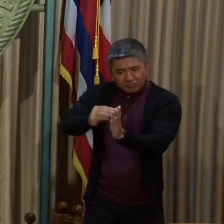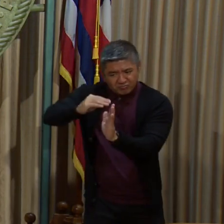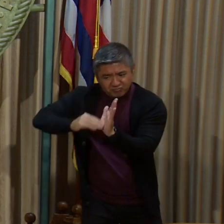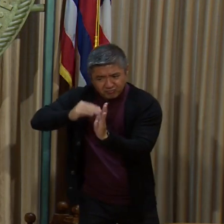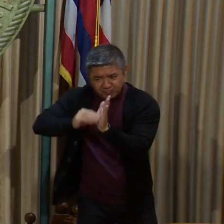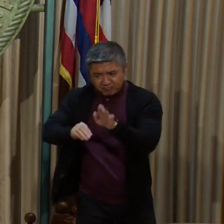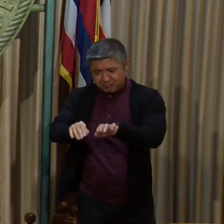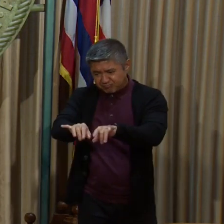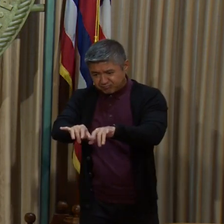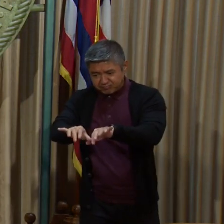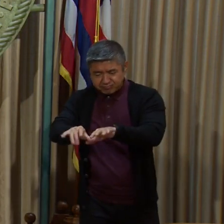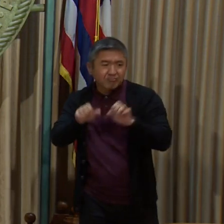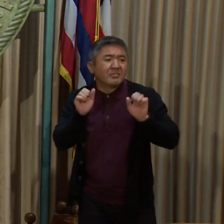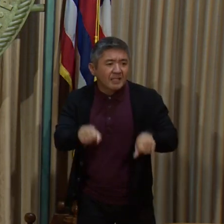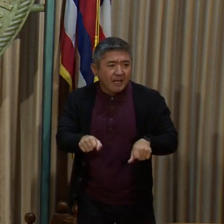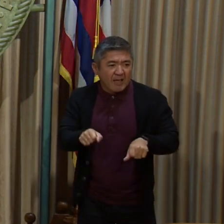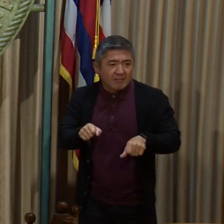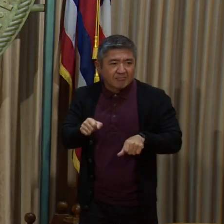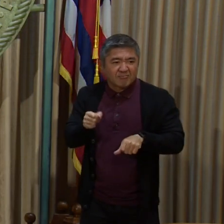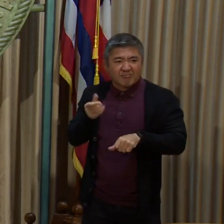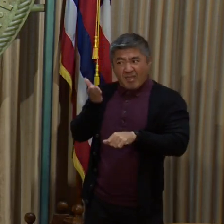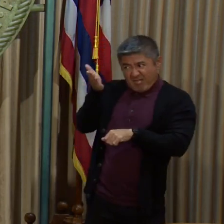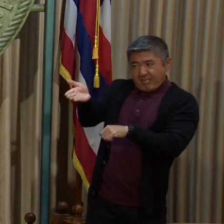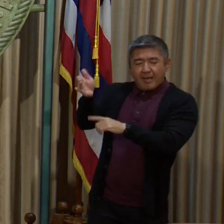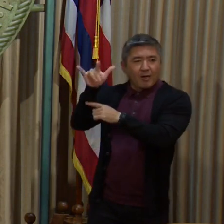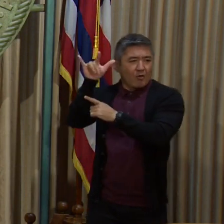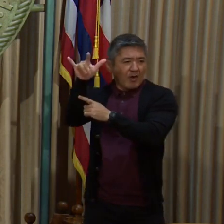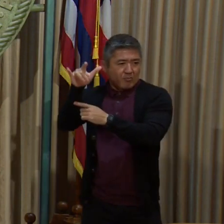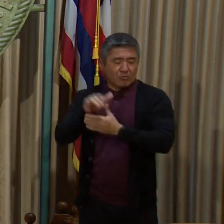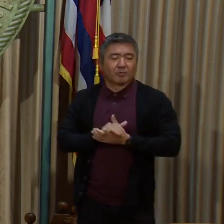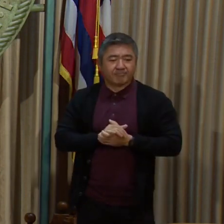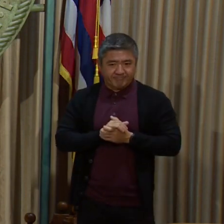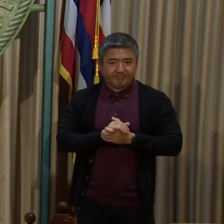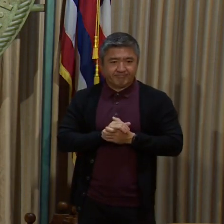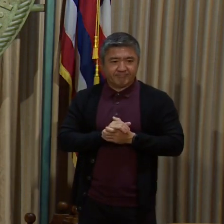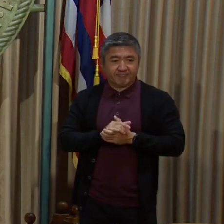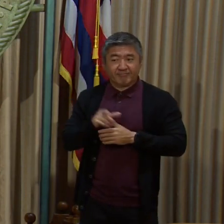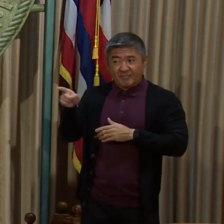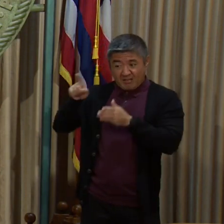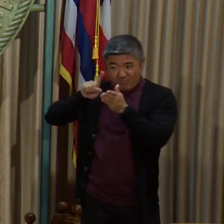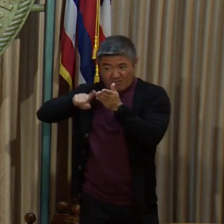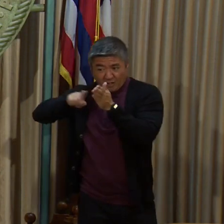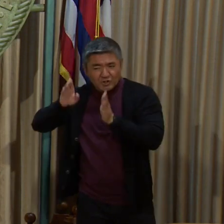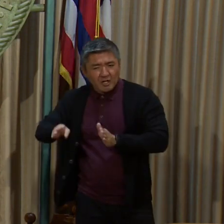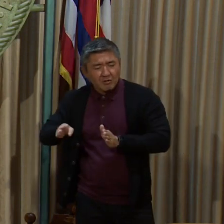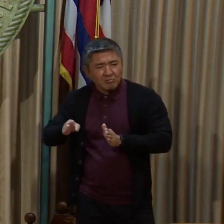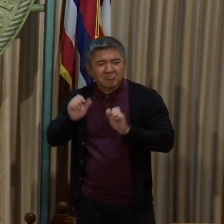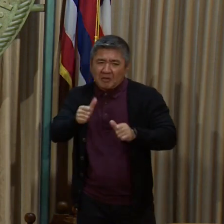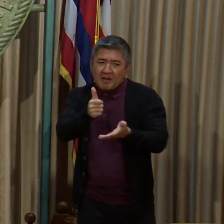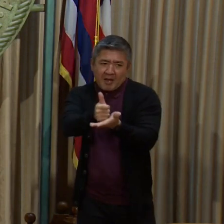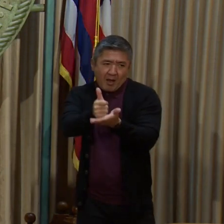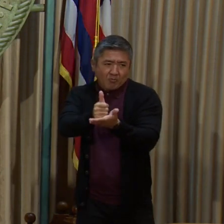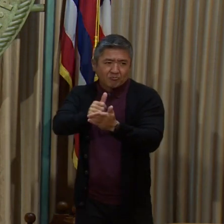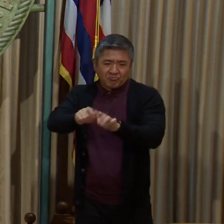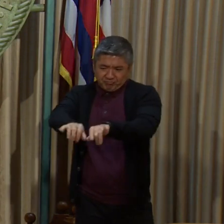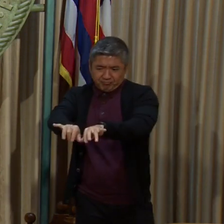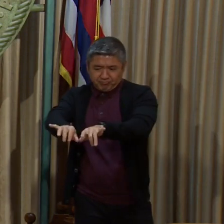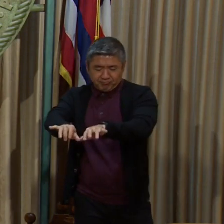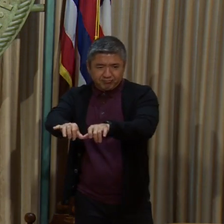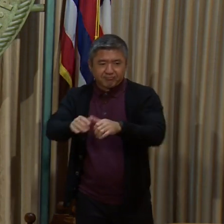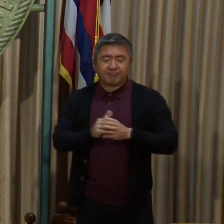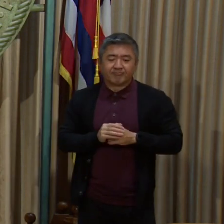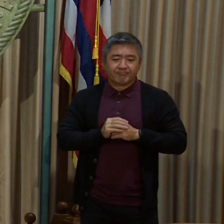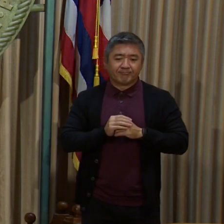they're traveling. So we do anticipate that we would be able to do that. In